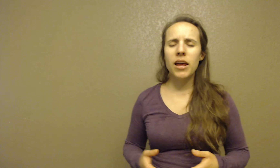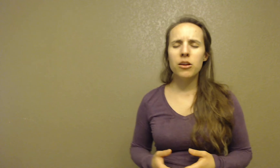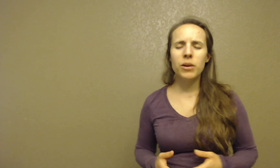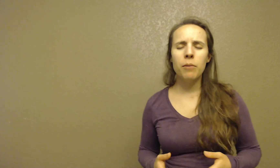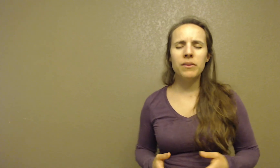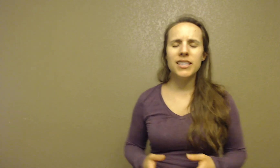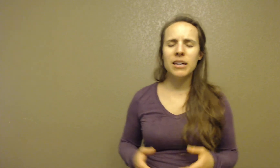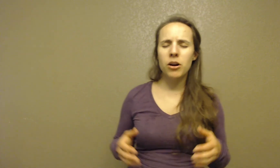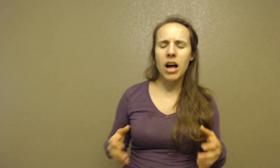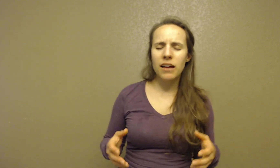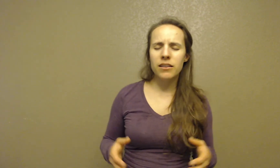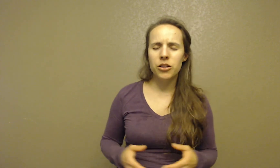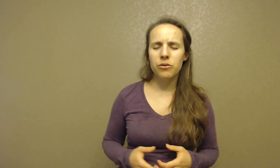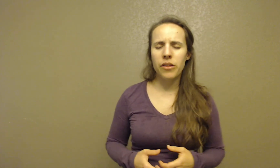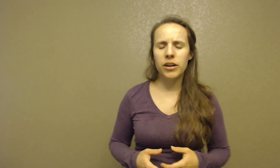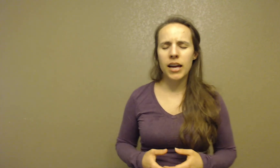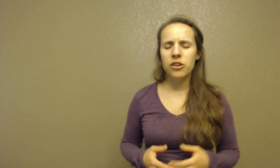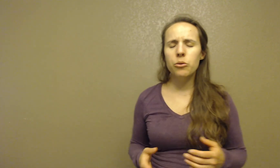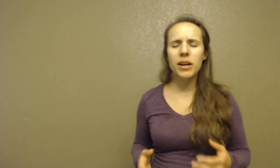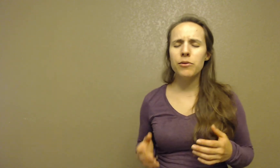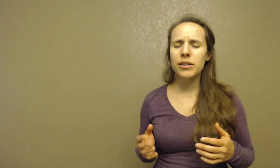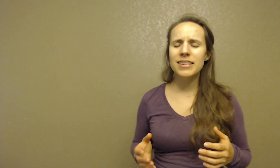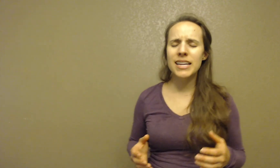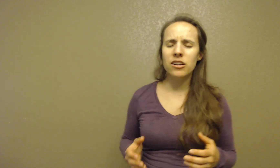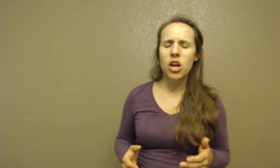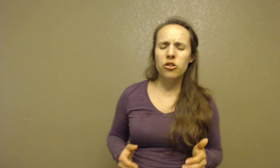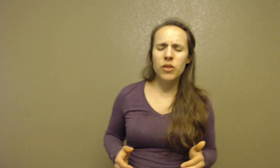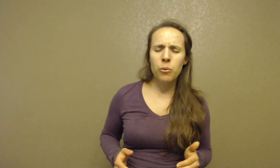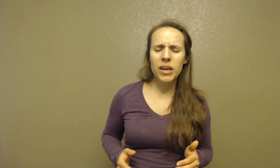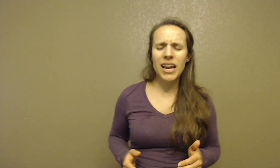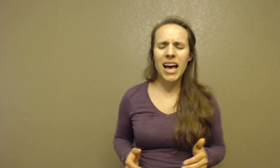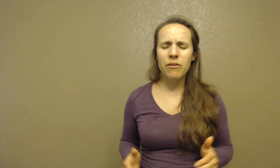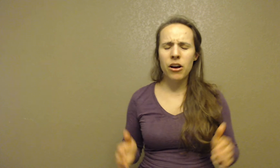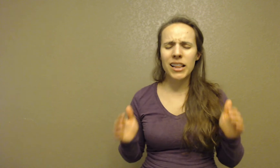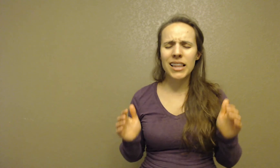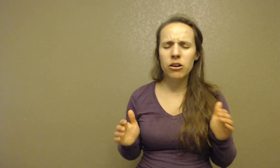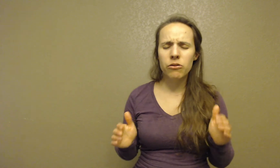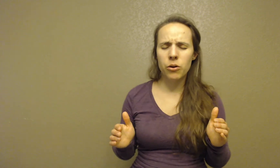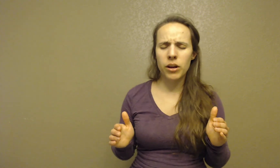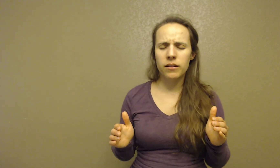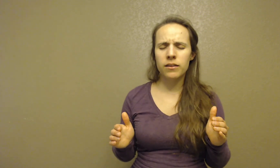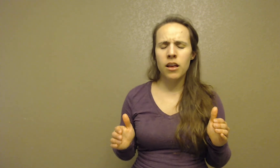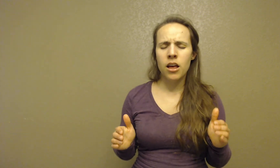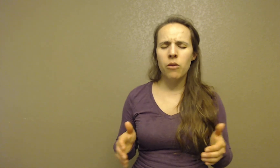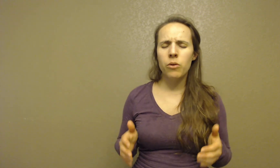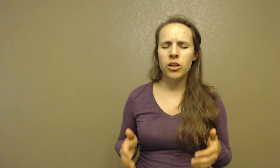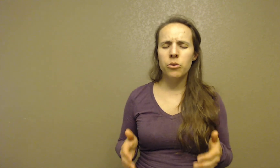pray that you would help us to keep our eyes on you, Father God, and do whatever is needed so that we could have a clear focus of what you